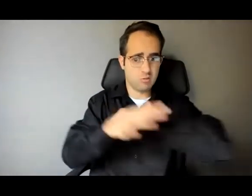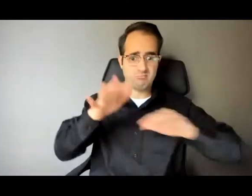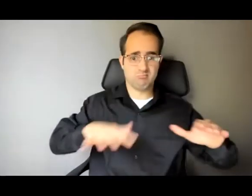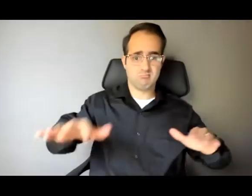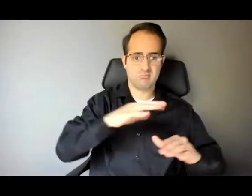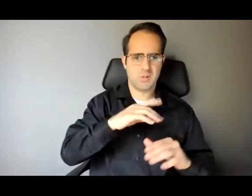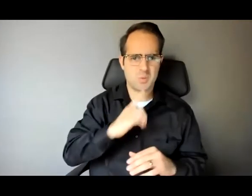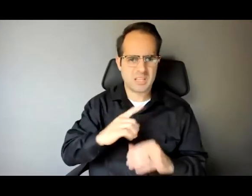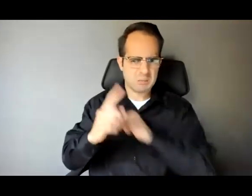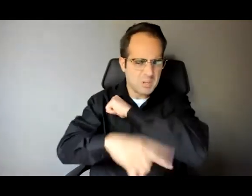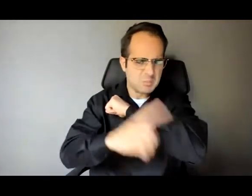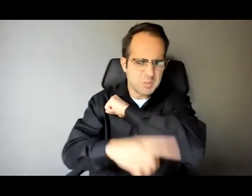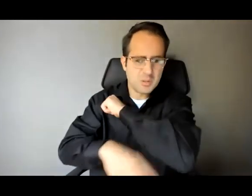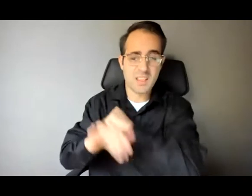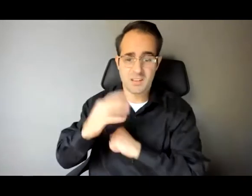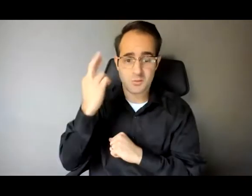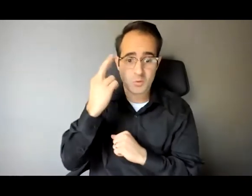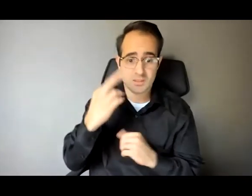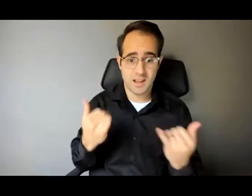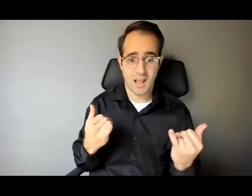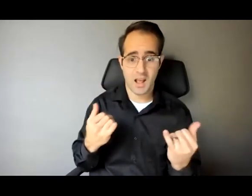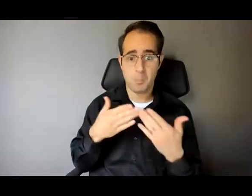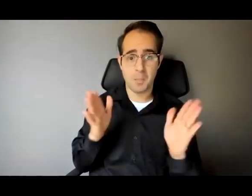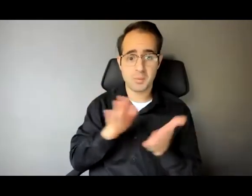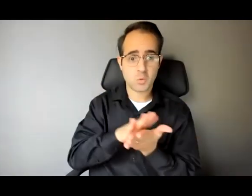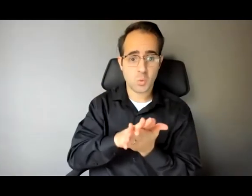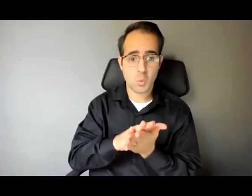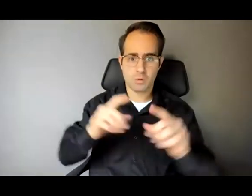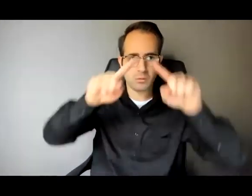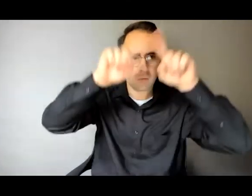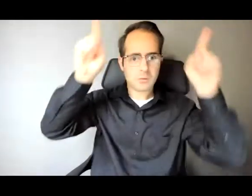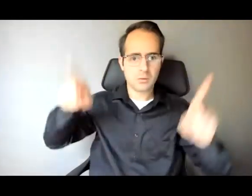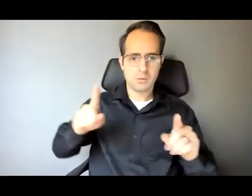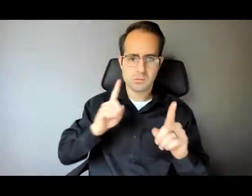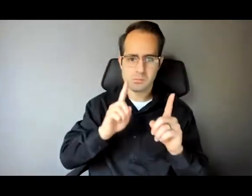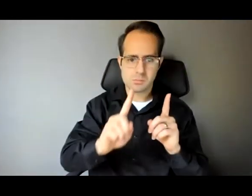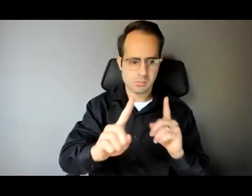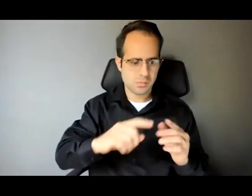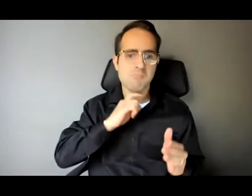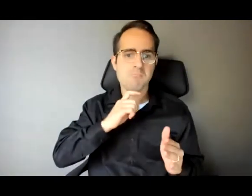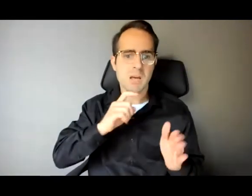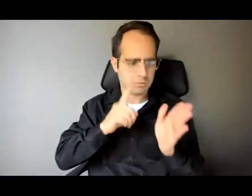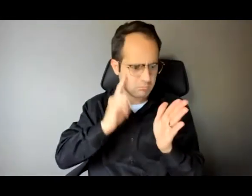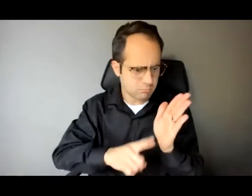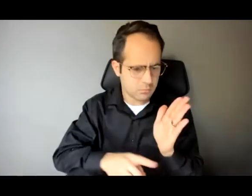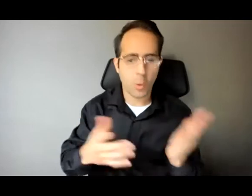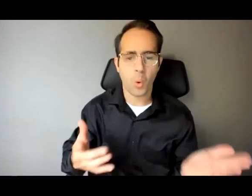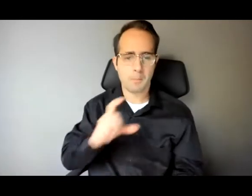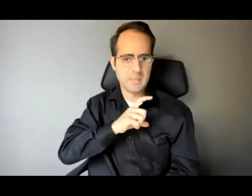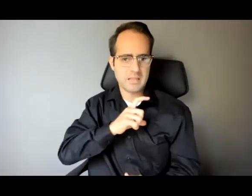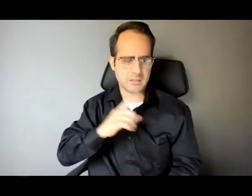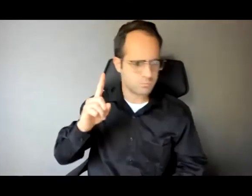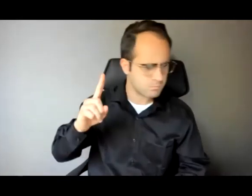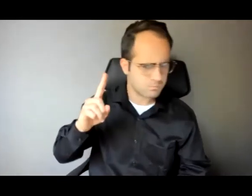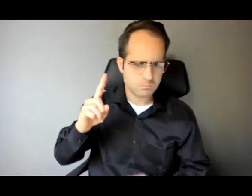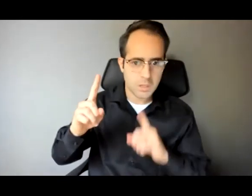walk into public schools, you walk through metal detectors and you walk past police officers, that's why when you try to use